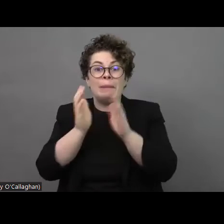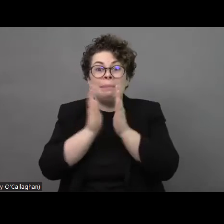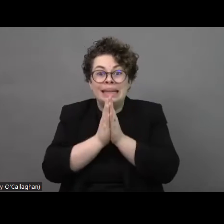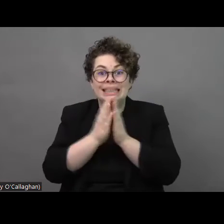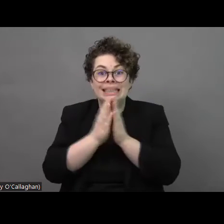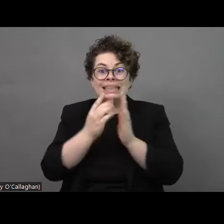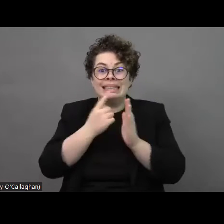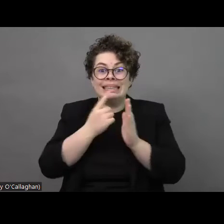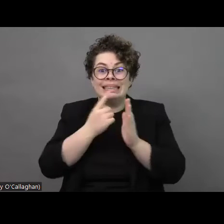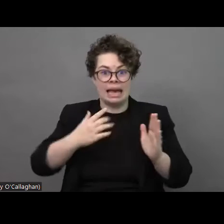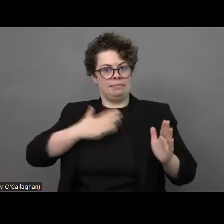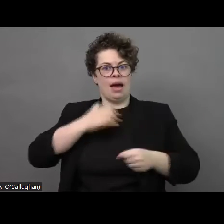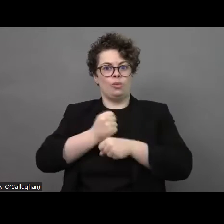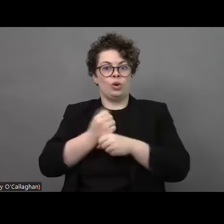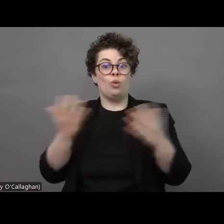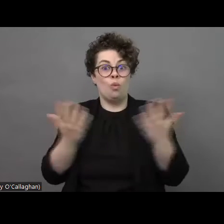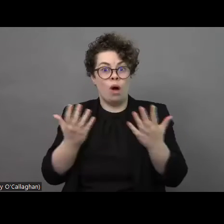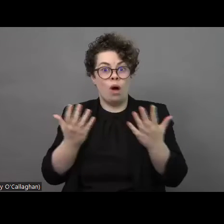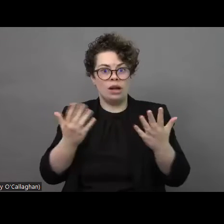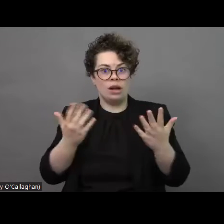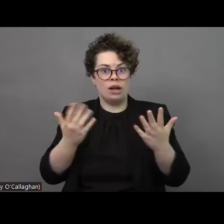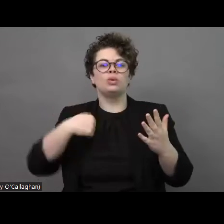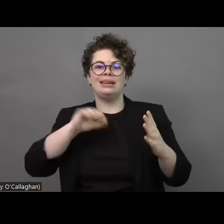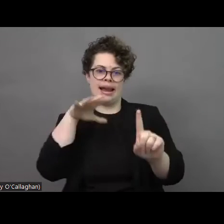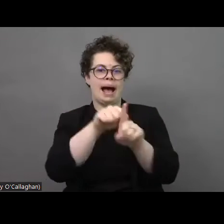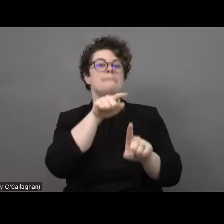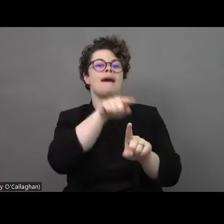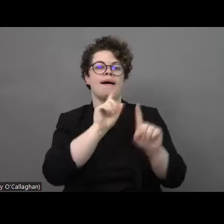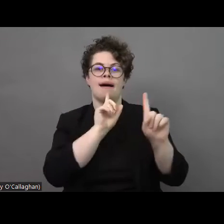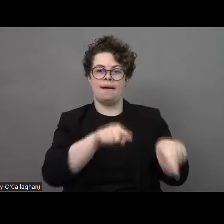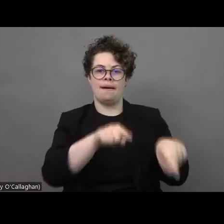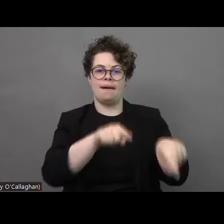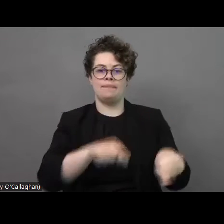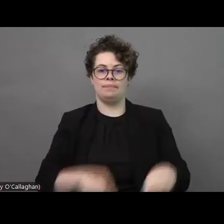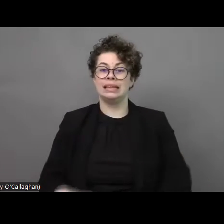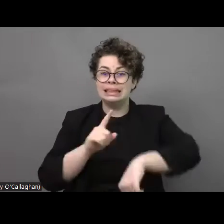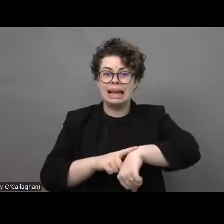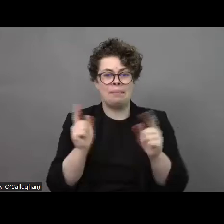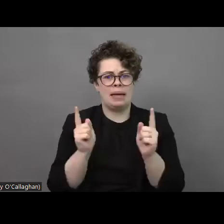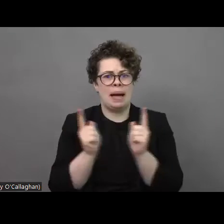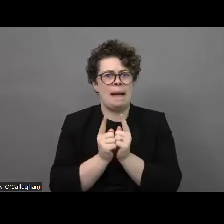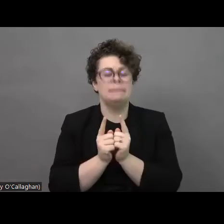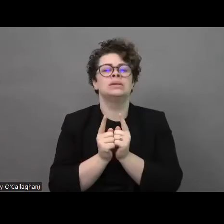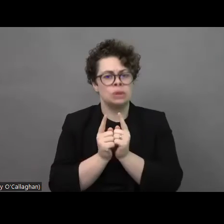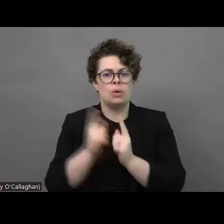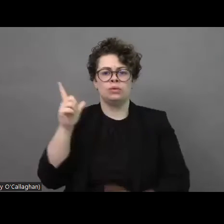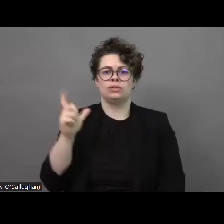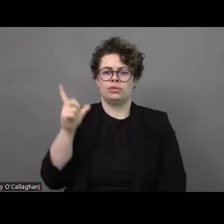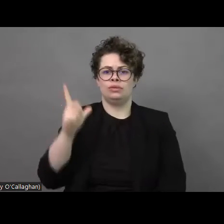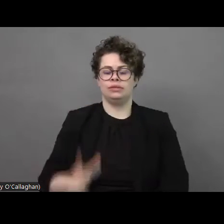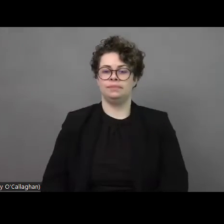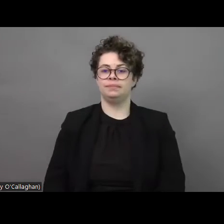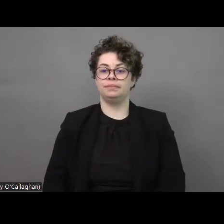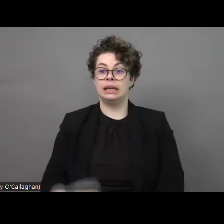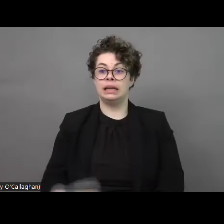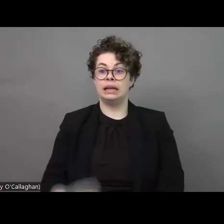can identify you more easily. We don't have much time, so I'm going to jump right in. I see there's already a lot of us who have joined us,